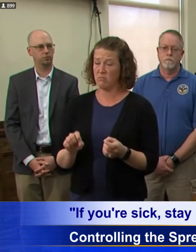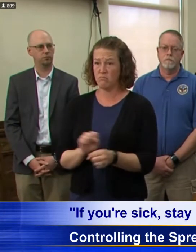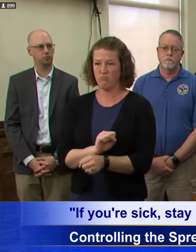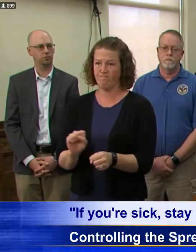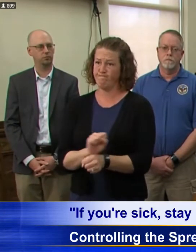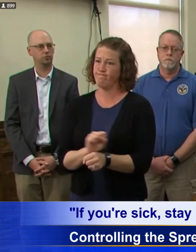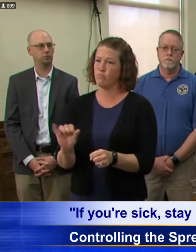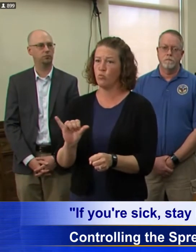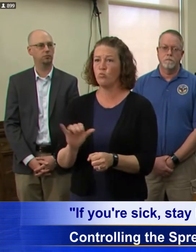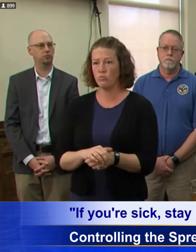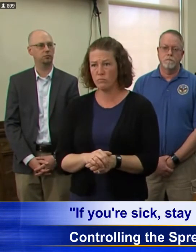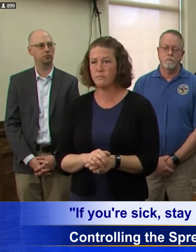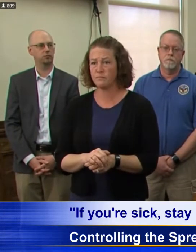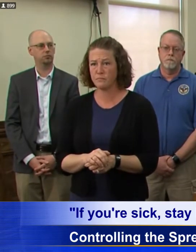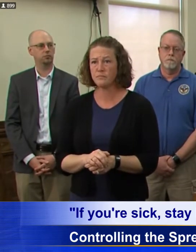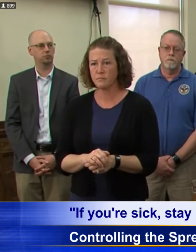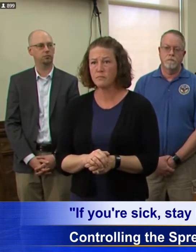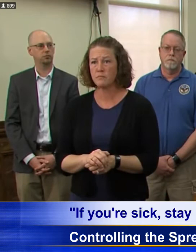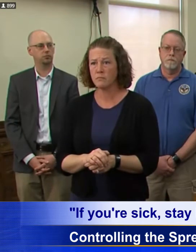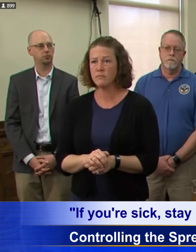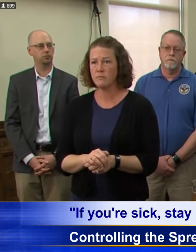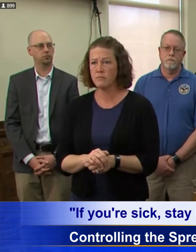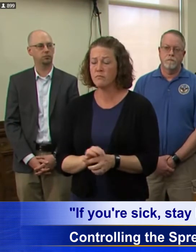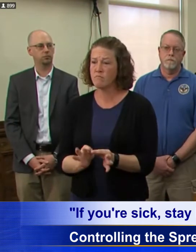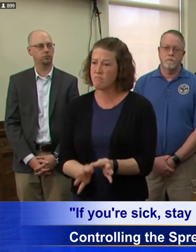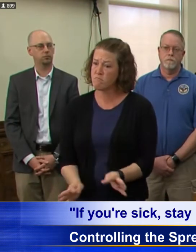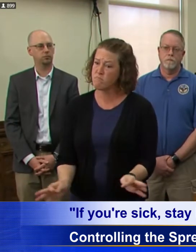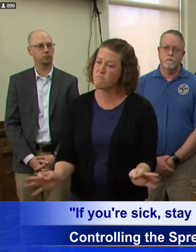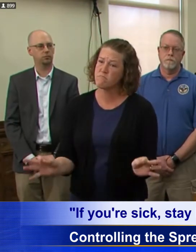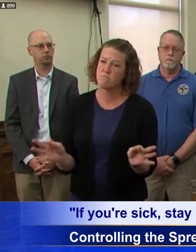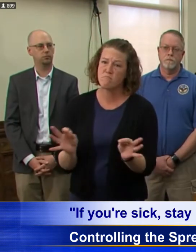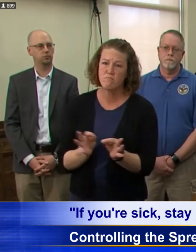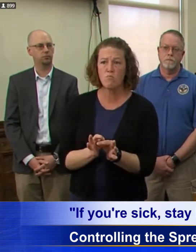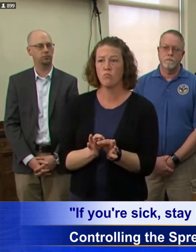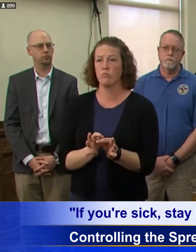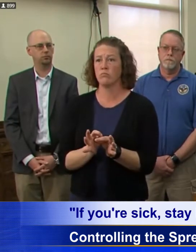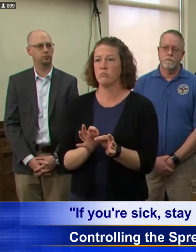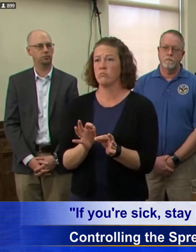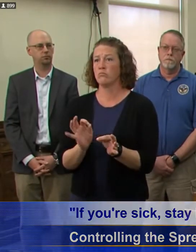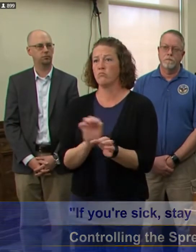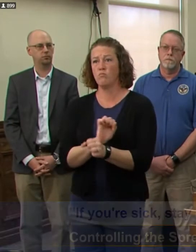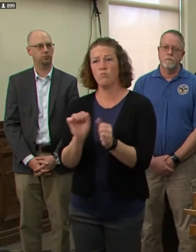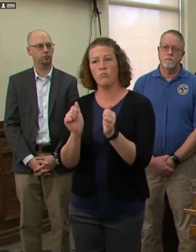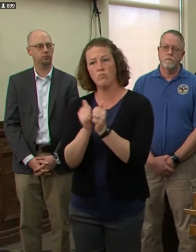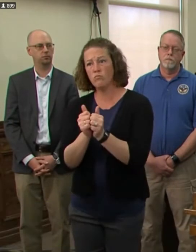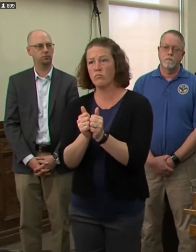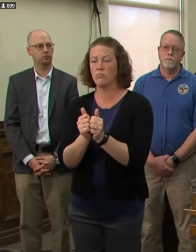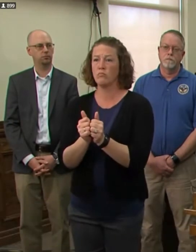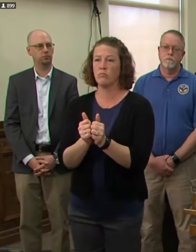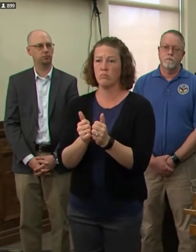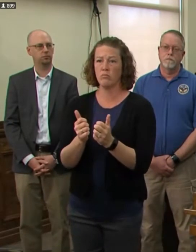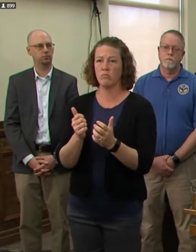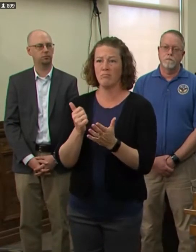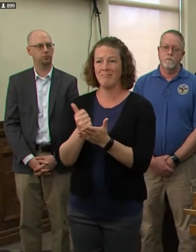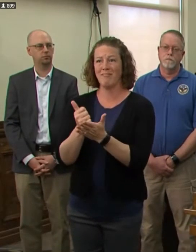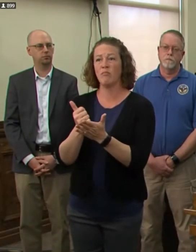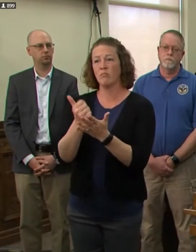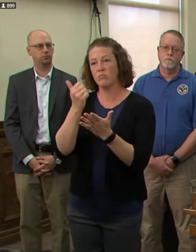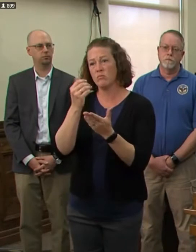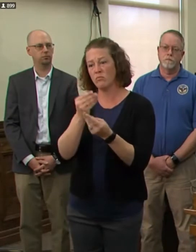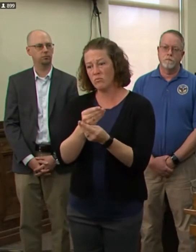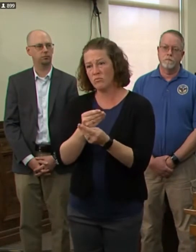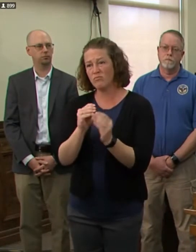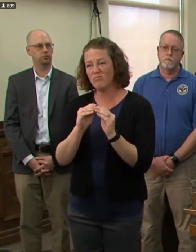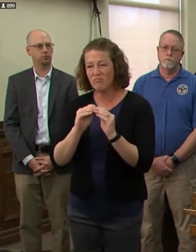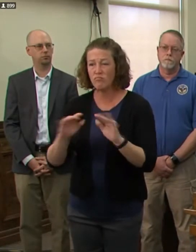their response to the outbreak. They are critical in our effort to limit the spread. The local health departments will